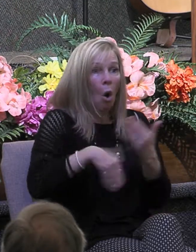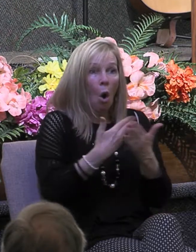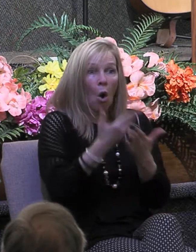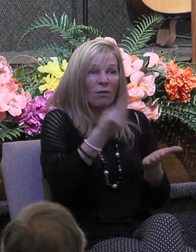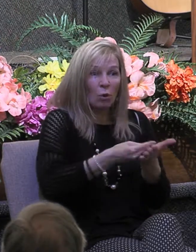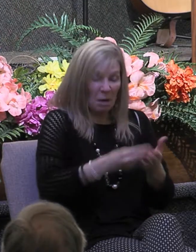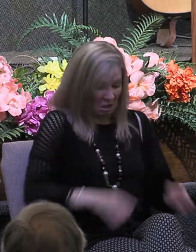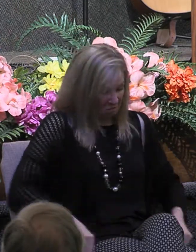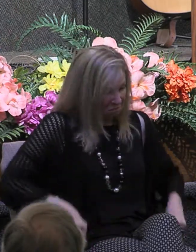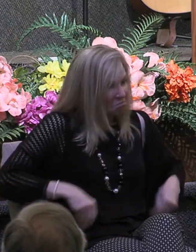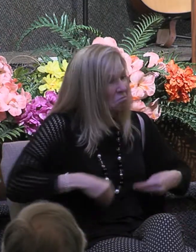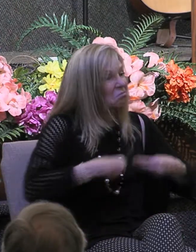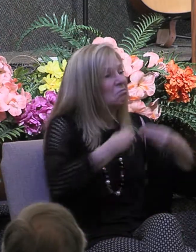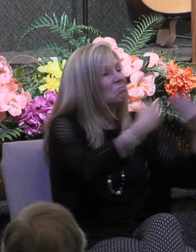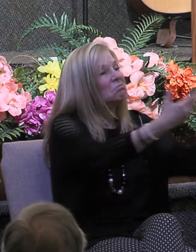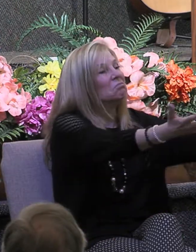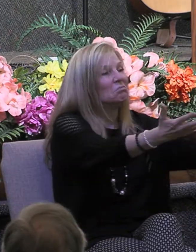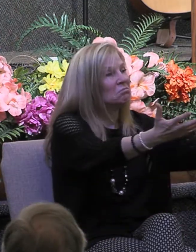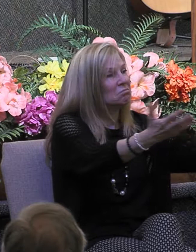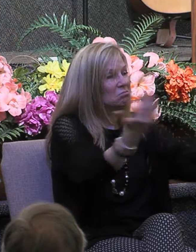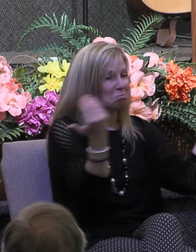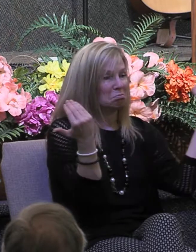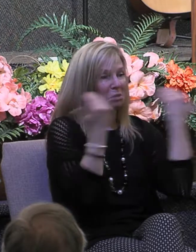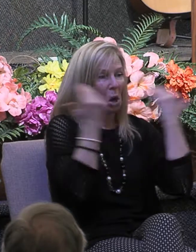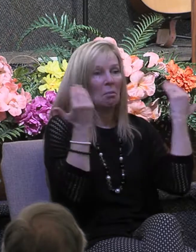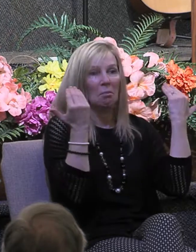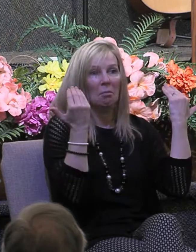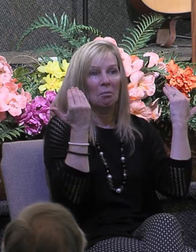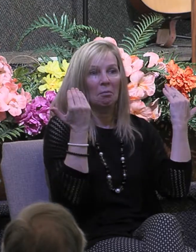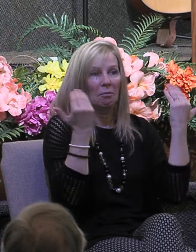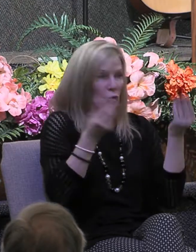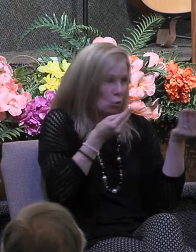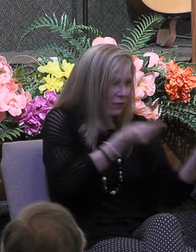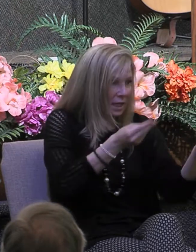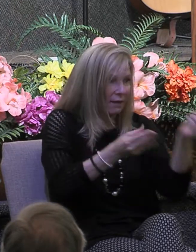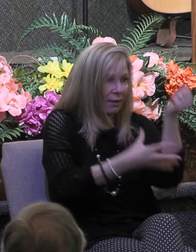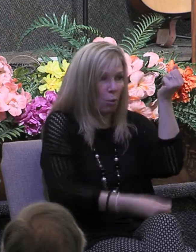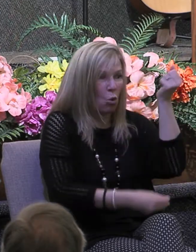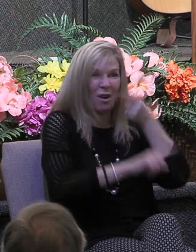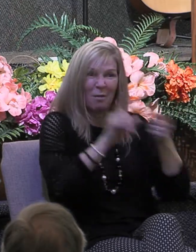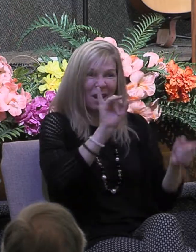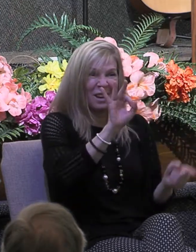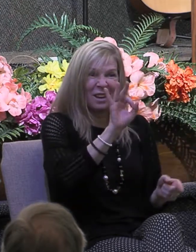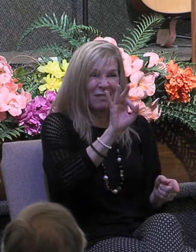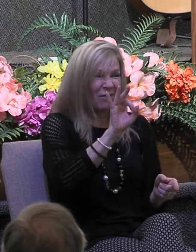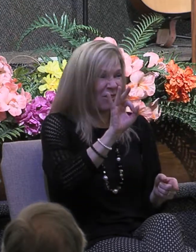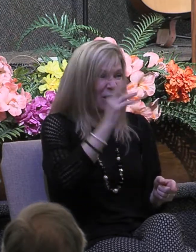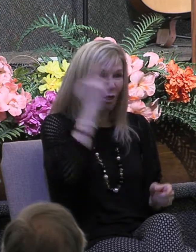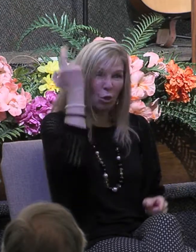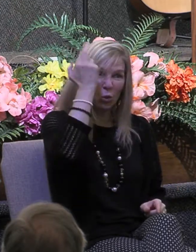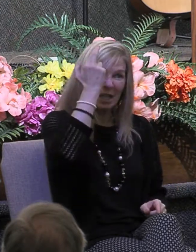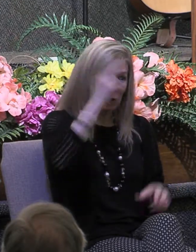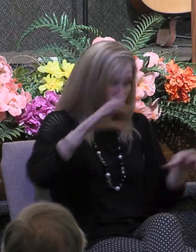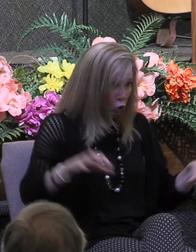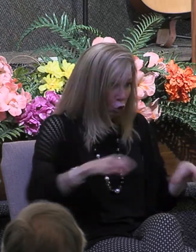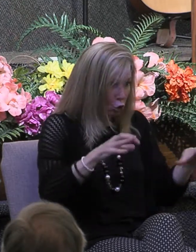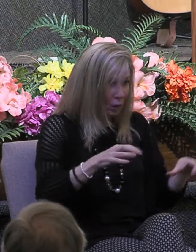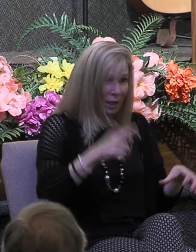the worthy cause and it is a worthy cause of feeding the poor but if you are doing this to look good before others or